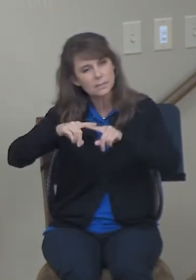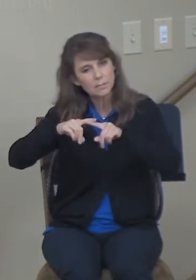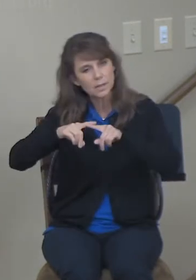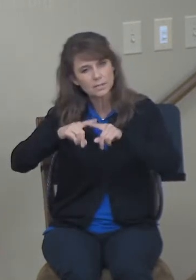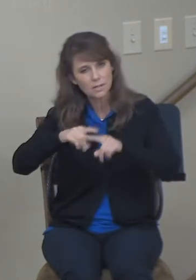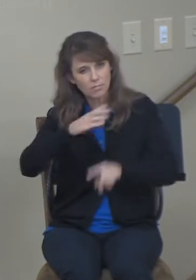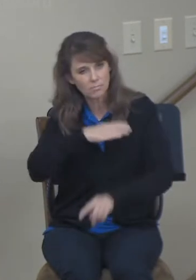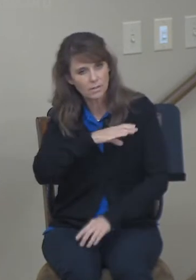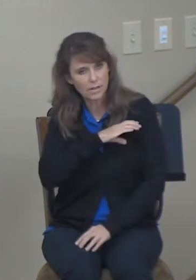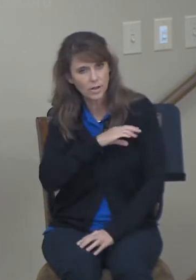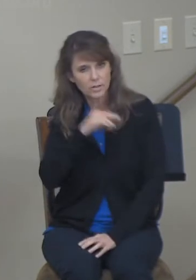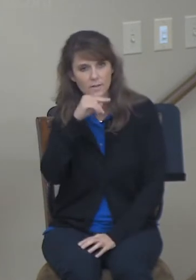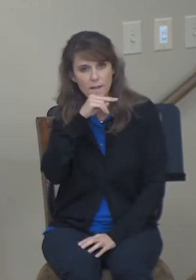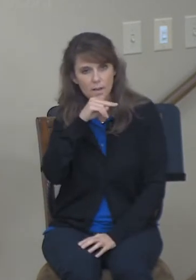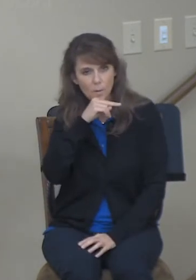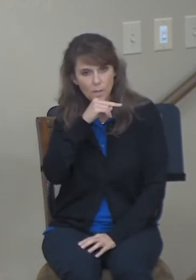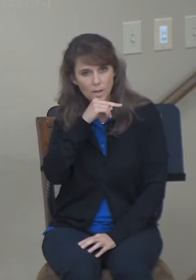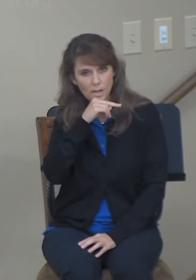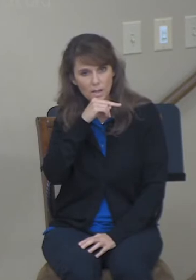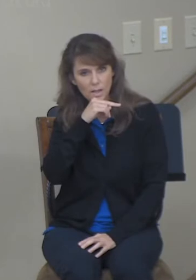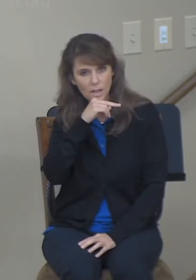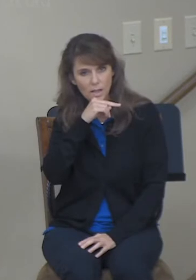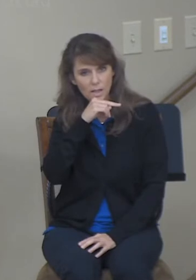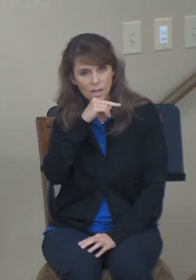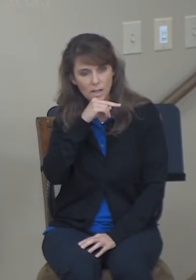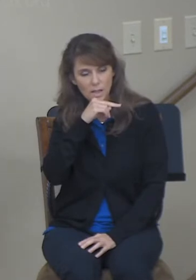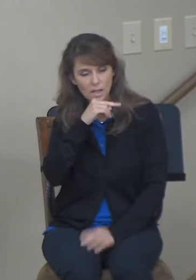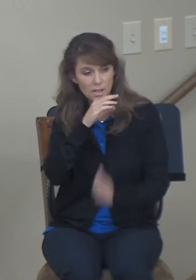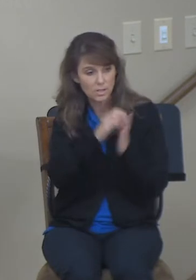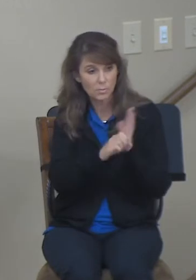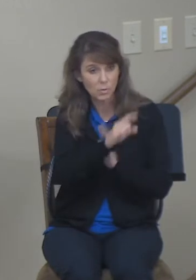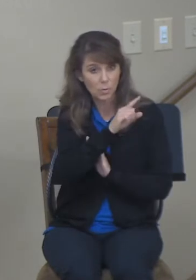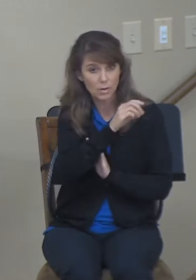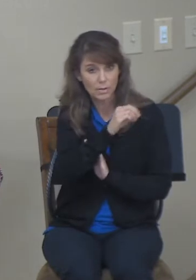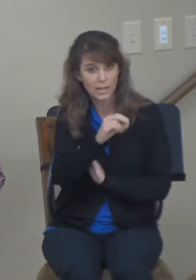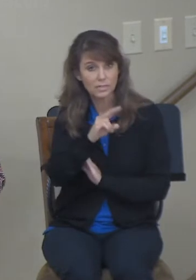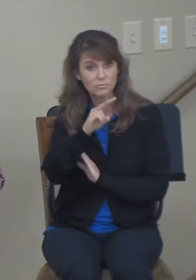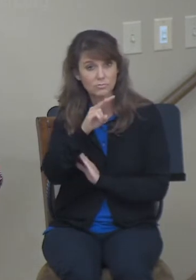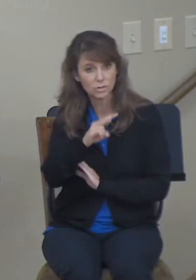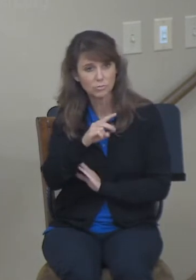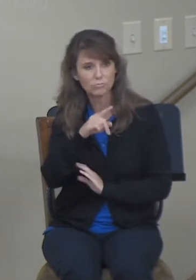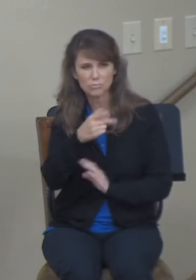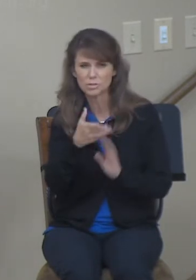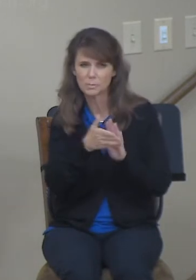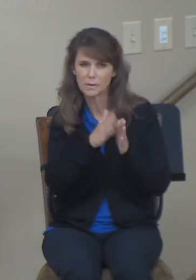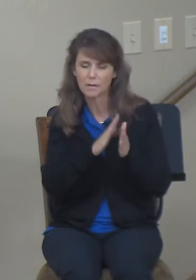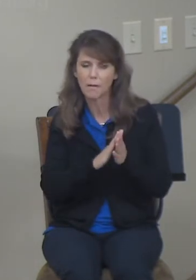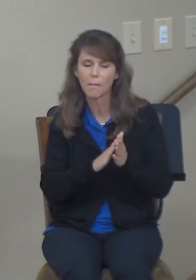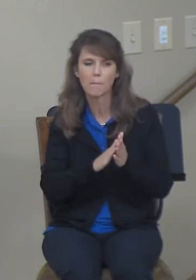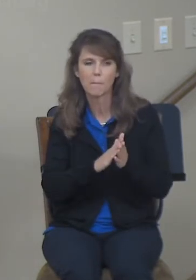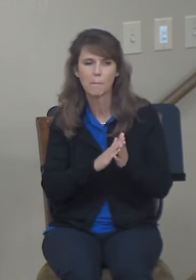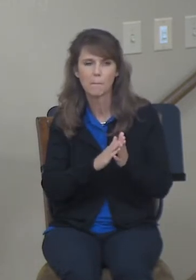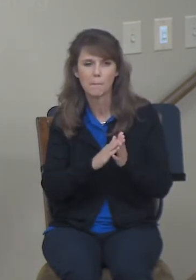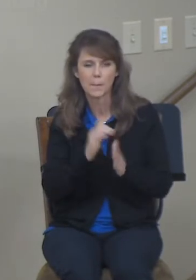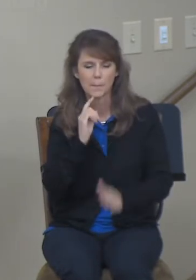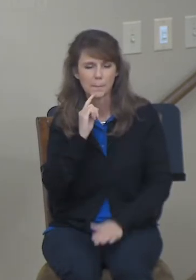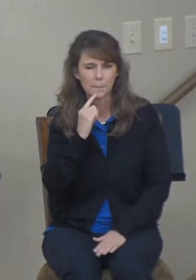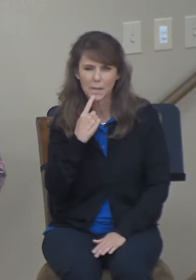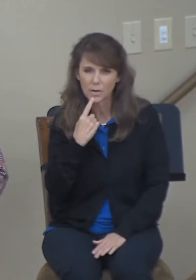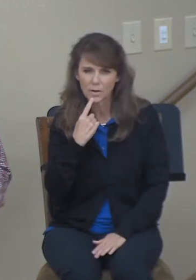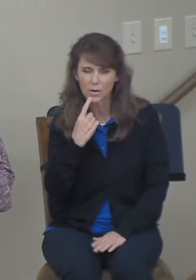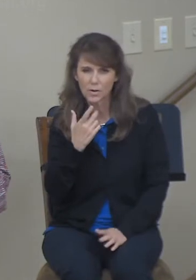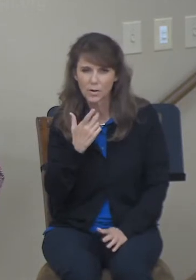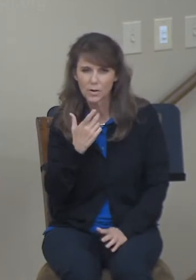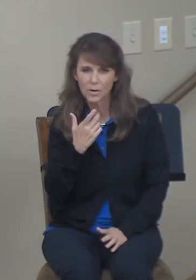the character of Naomi in chapters 1 and 2, how she had become bitter, how she had become hardened by loss and mourning.